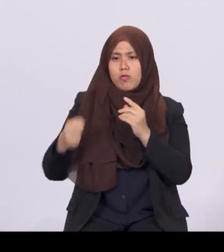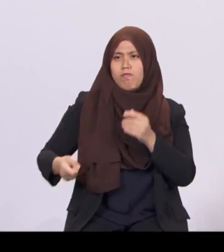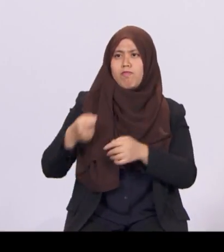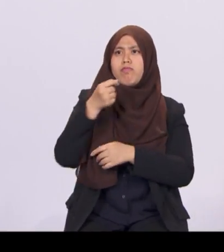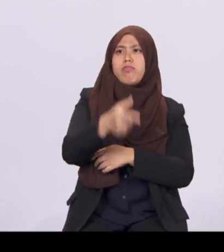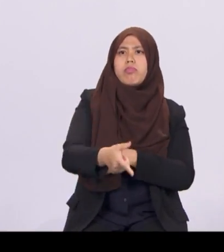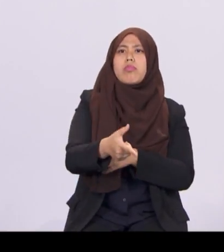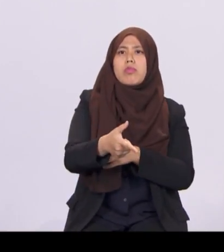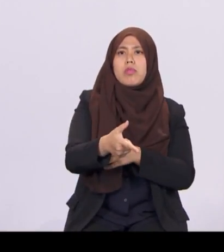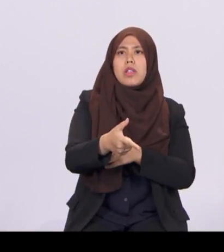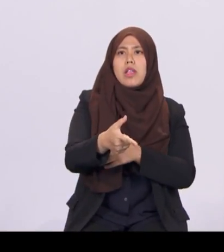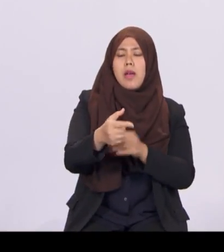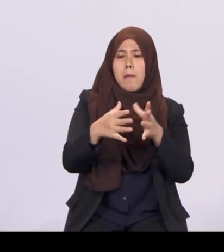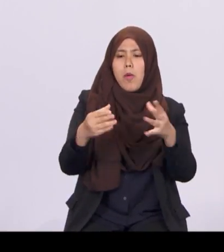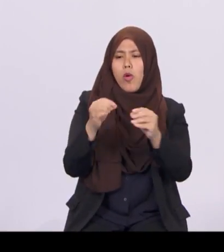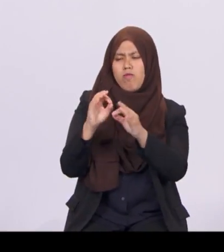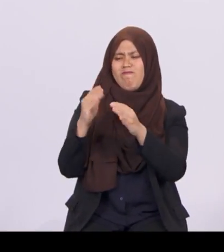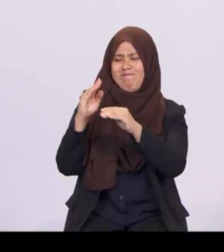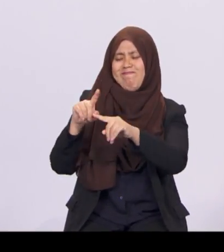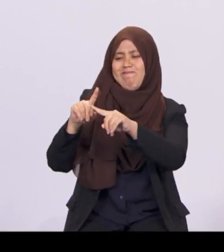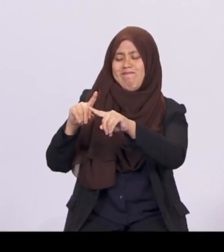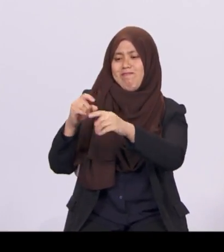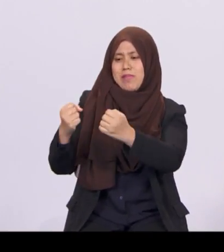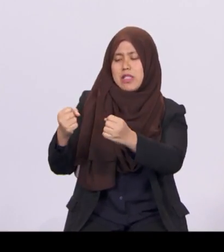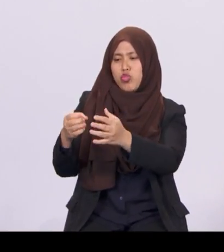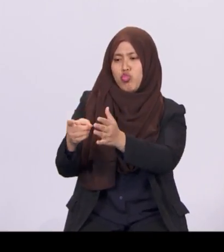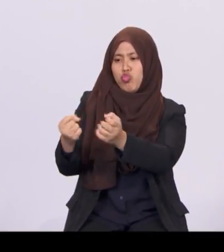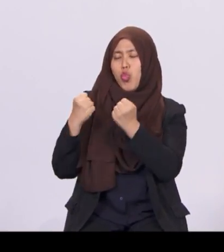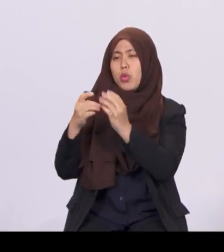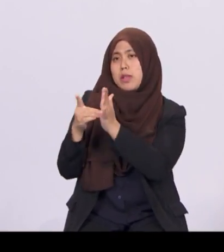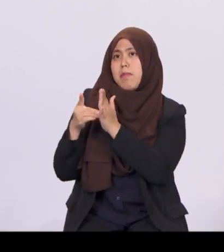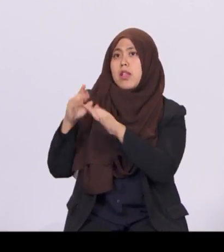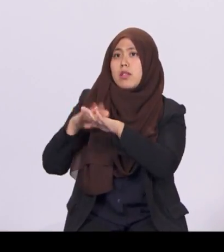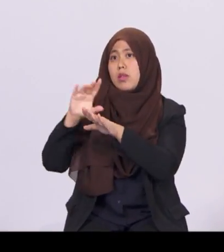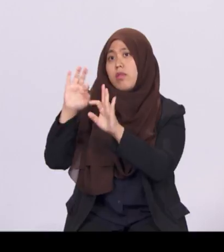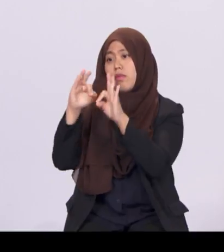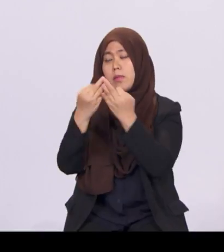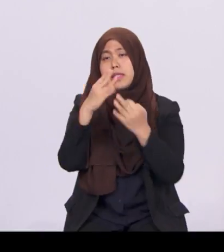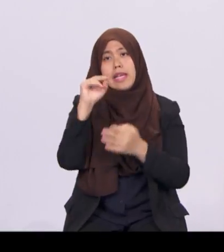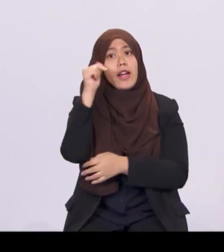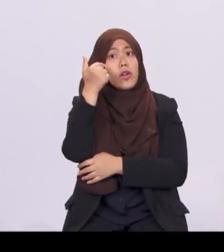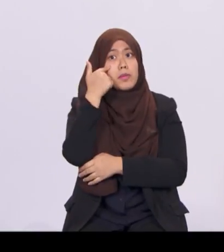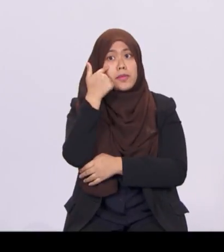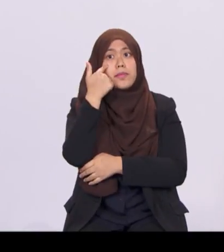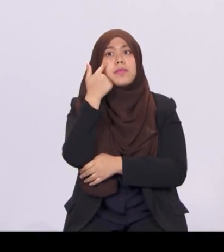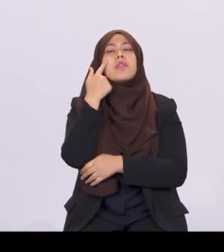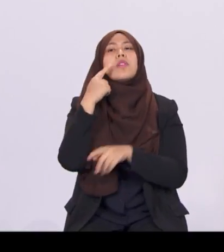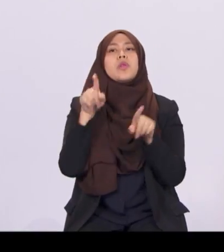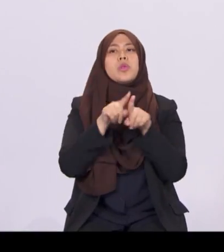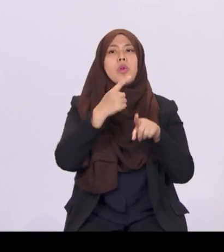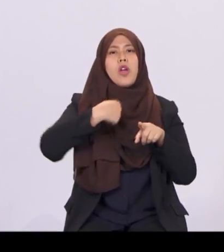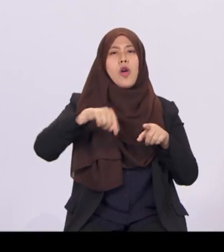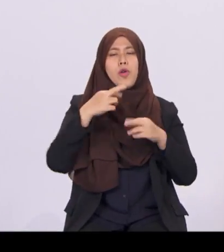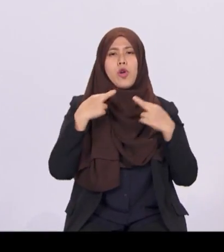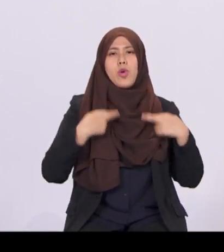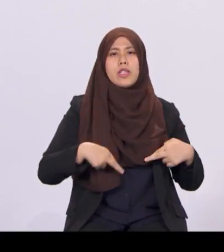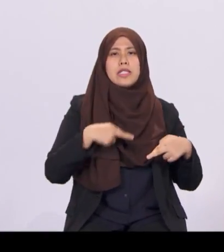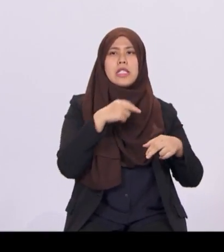on families and the government. Also, our resident workforce will shrink, tightening our labour markets